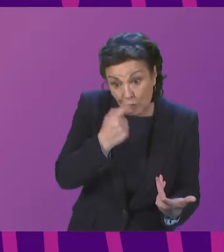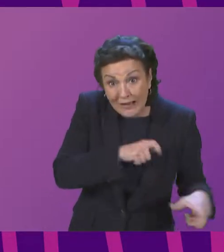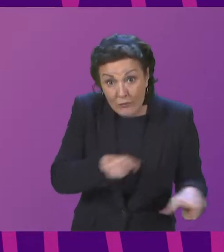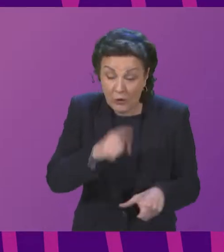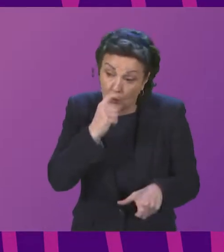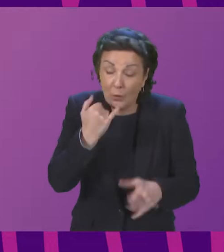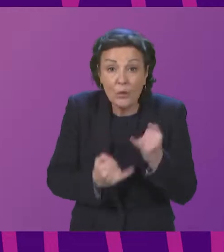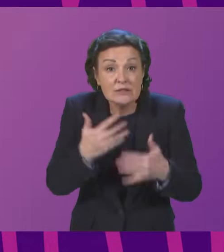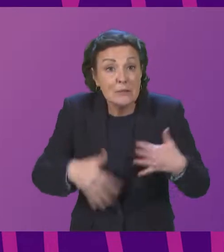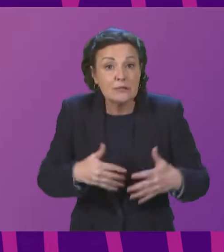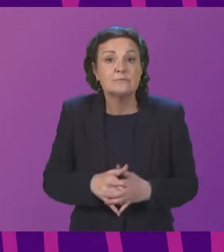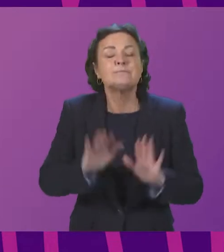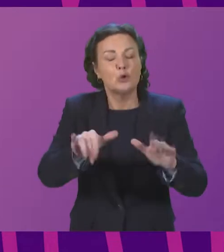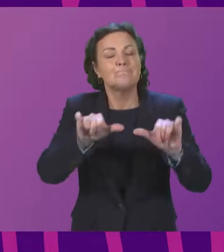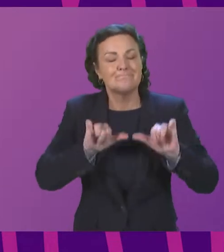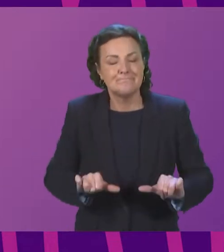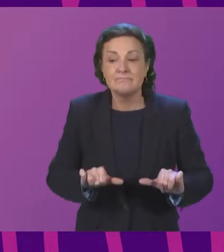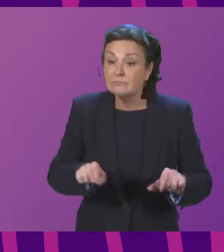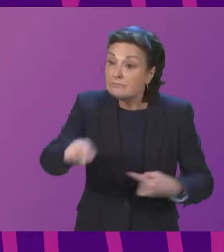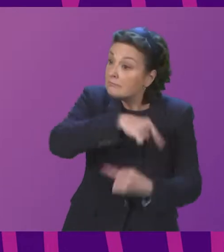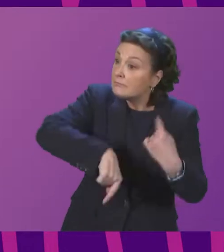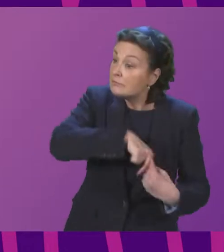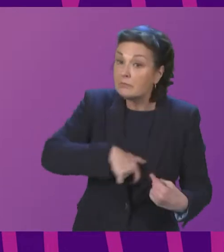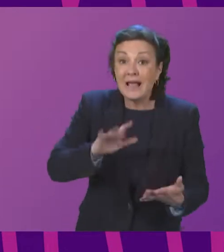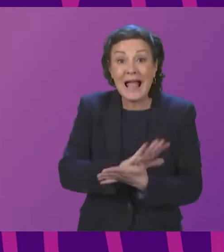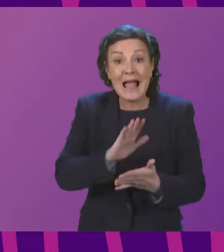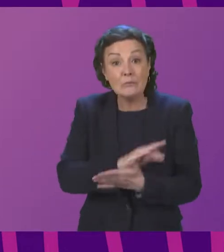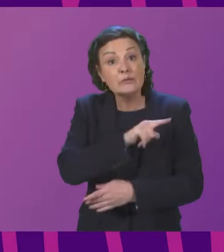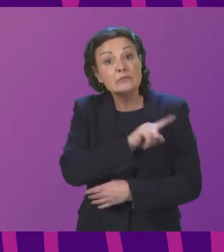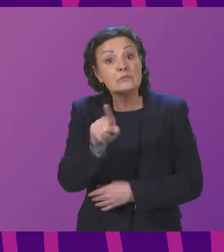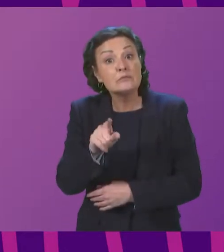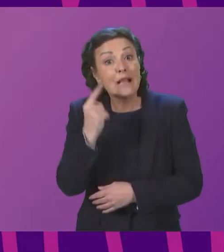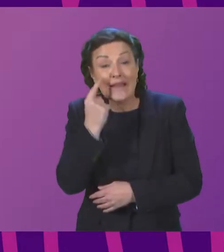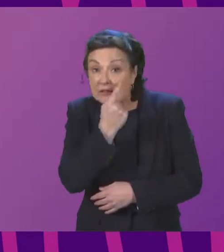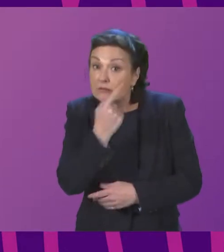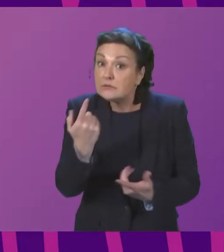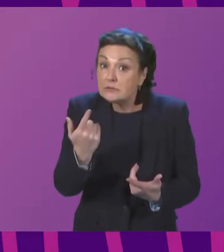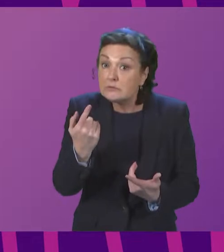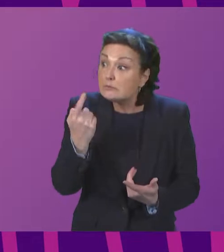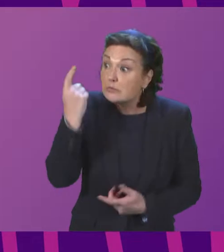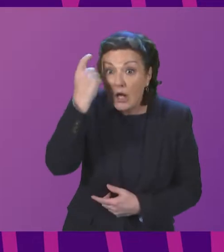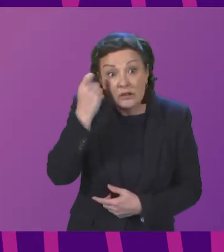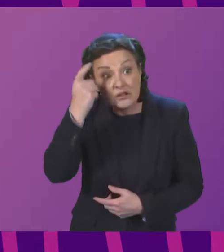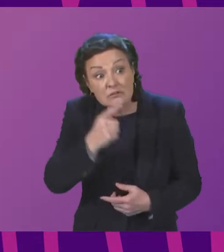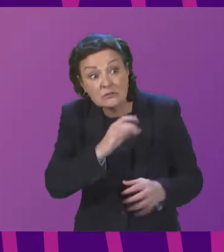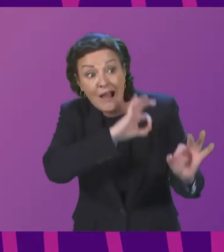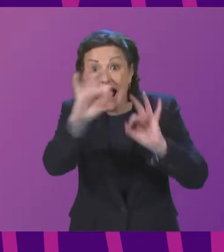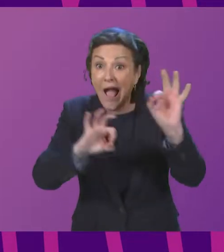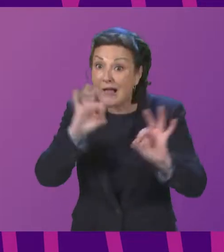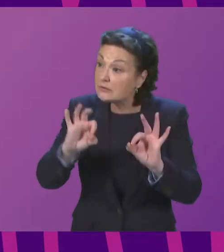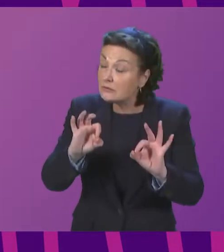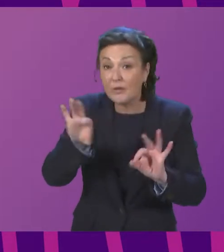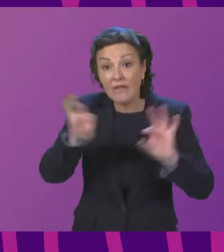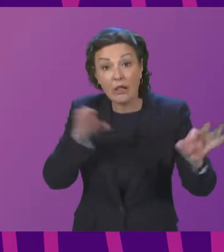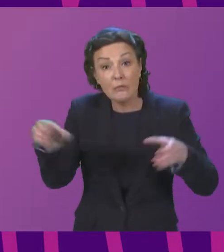but are we content then to to take that further evidence and to uh consider from those parties suggested